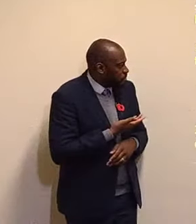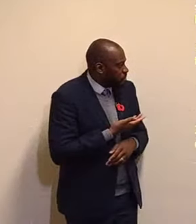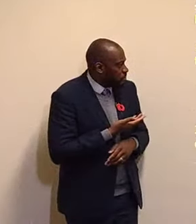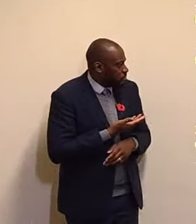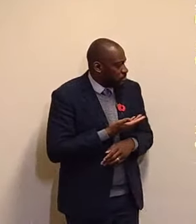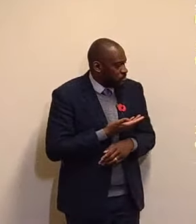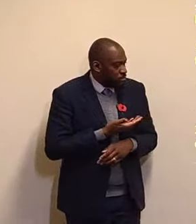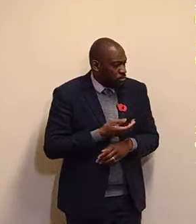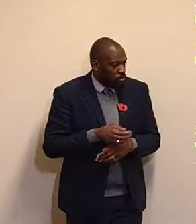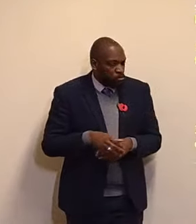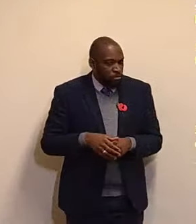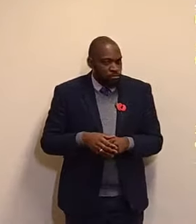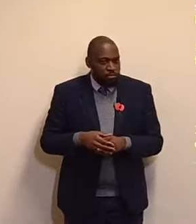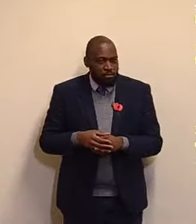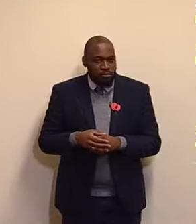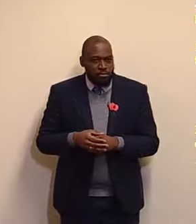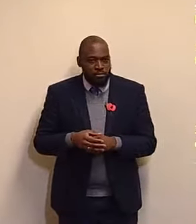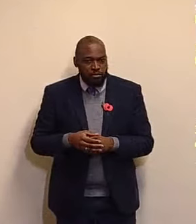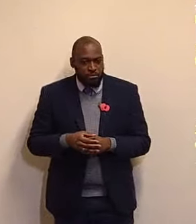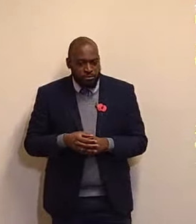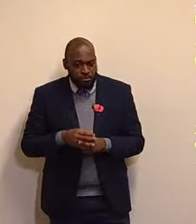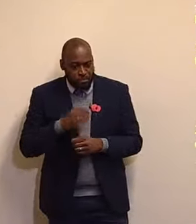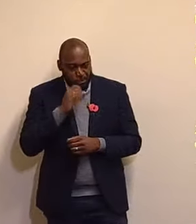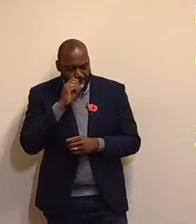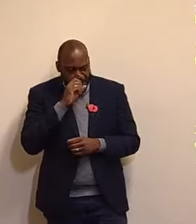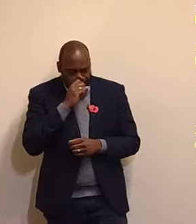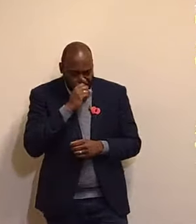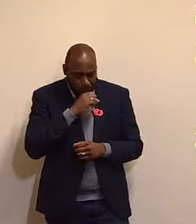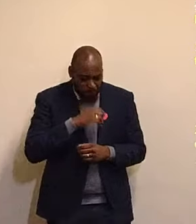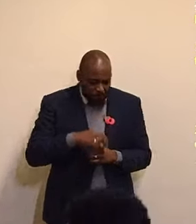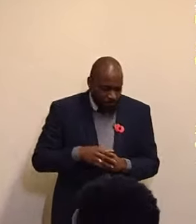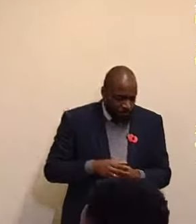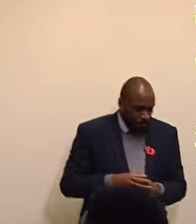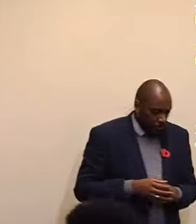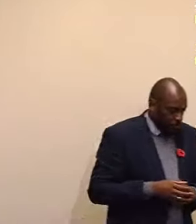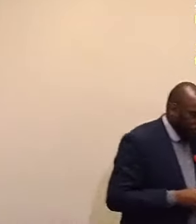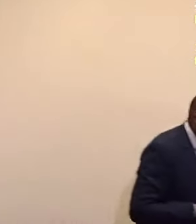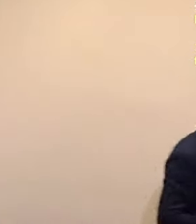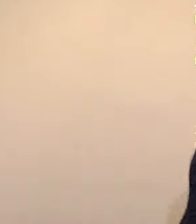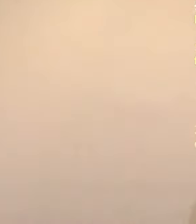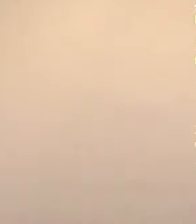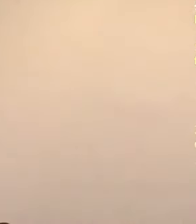ye nations, bow with Savior and joy. Amen.